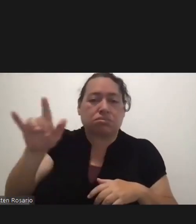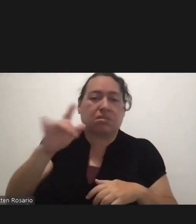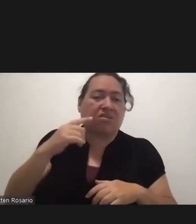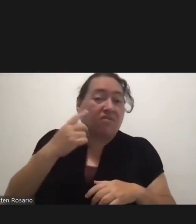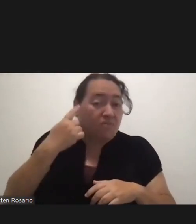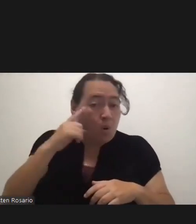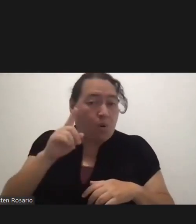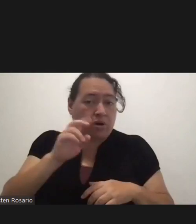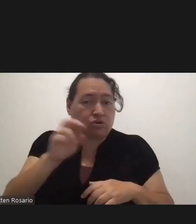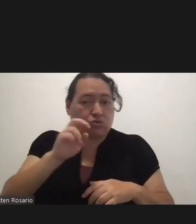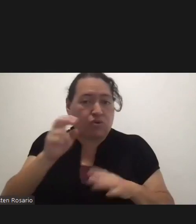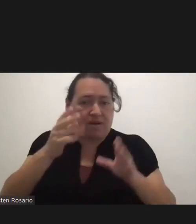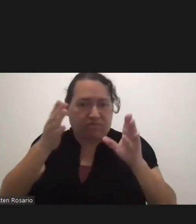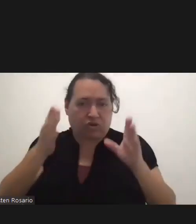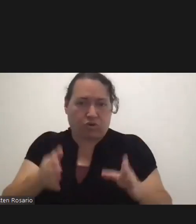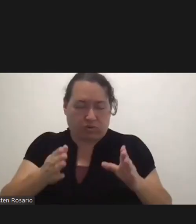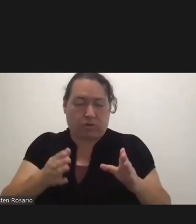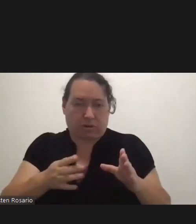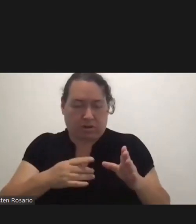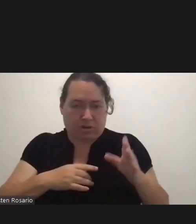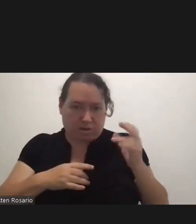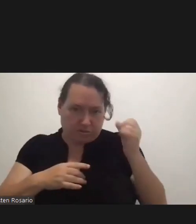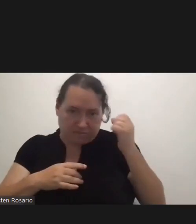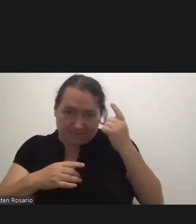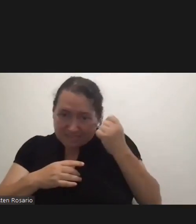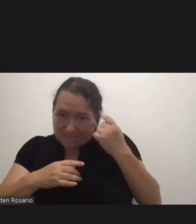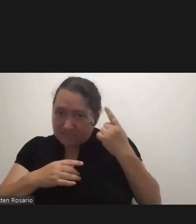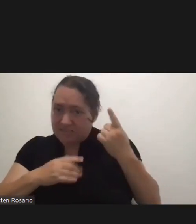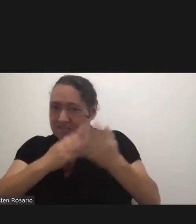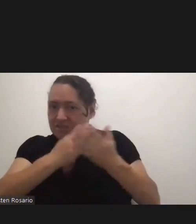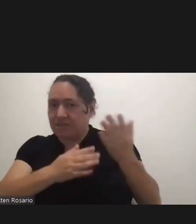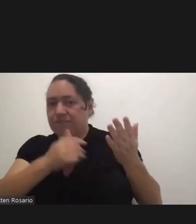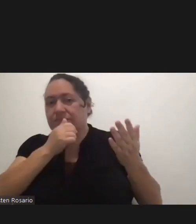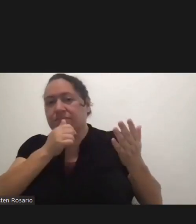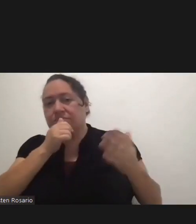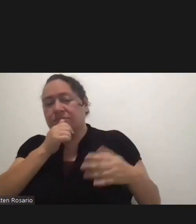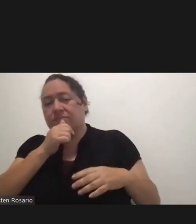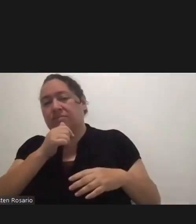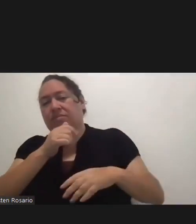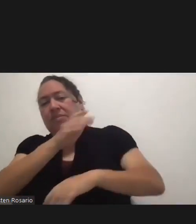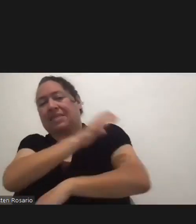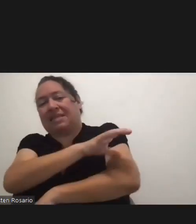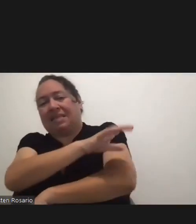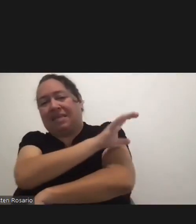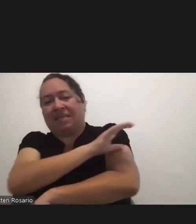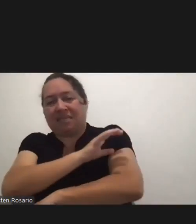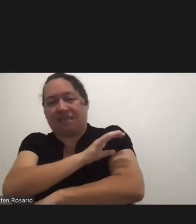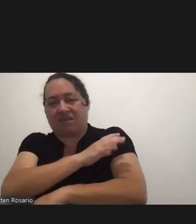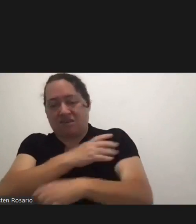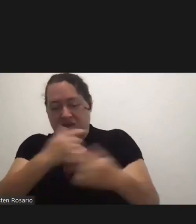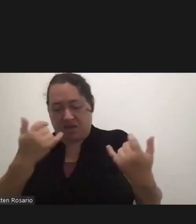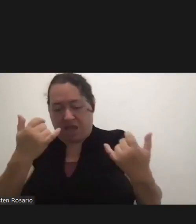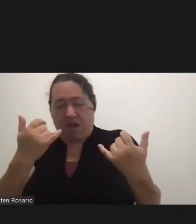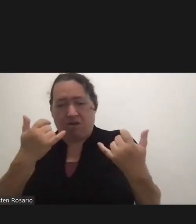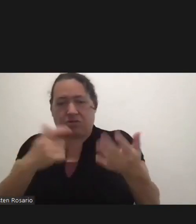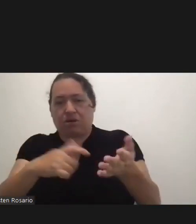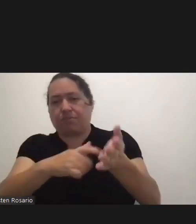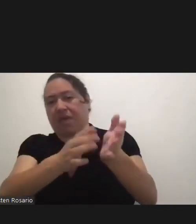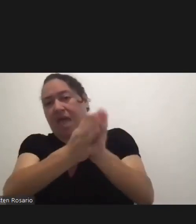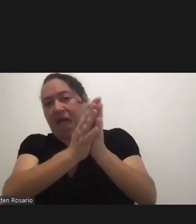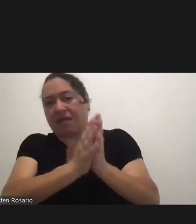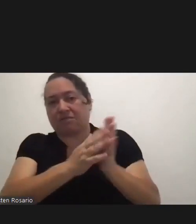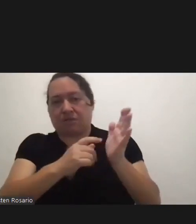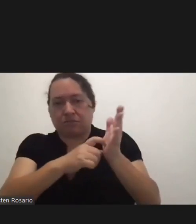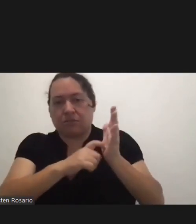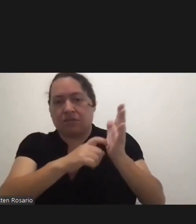as I understand it, some of the private clinics are inundated with requests for these record